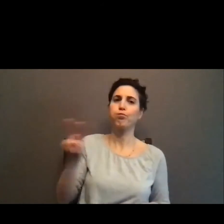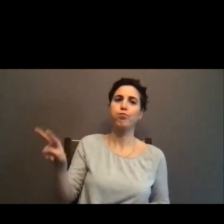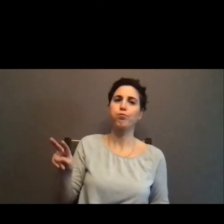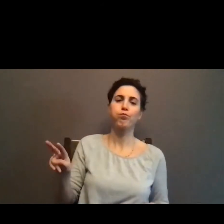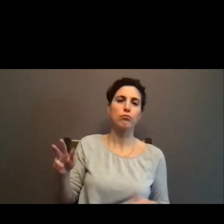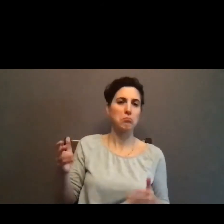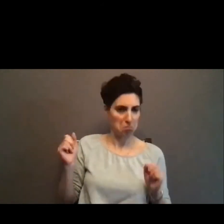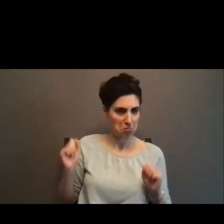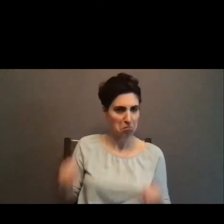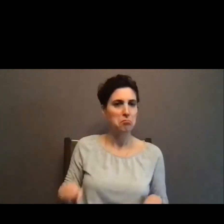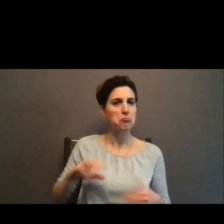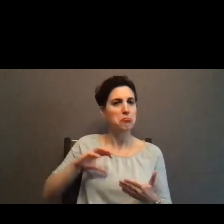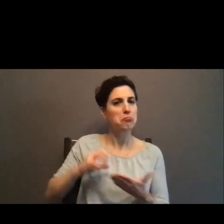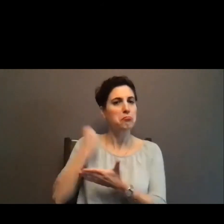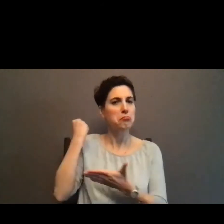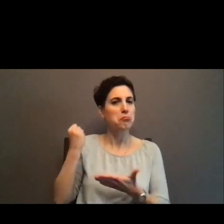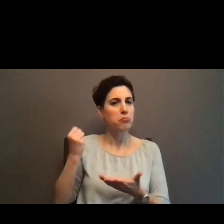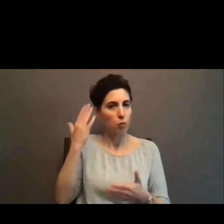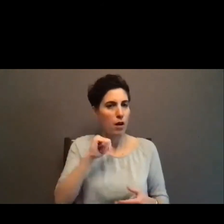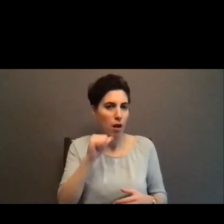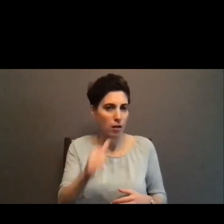and